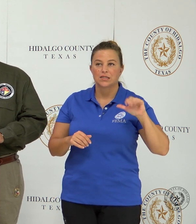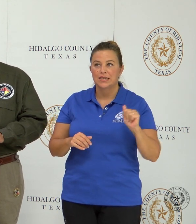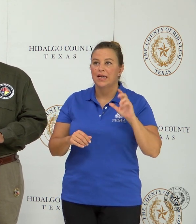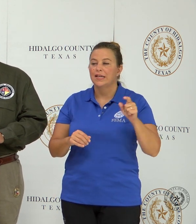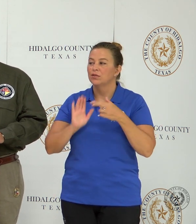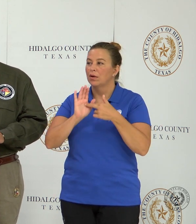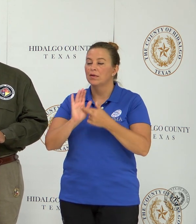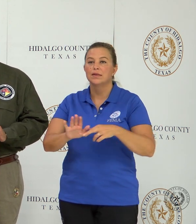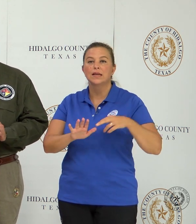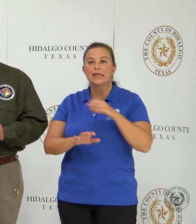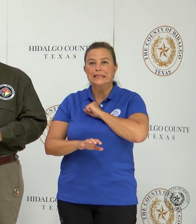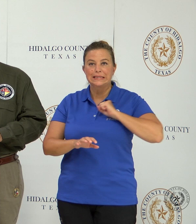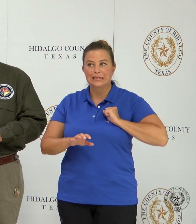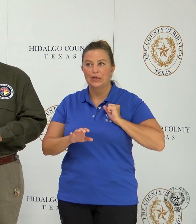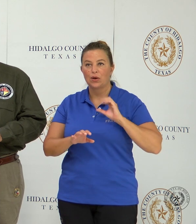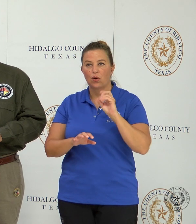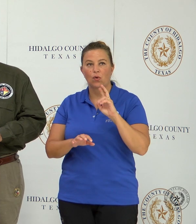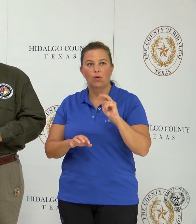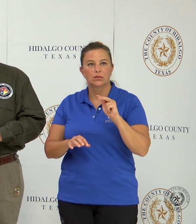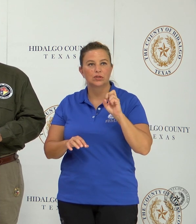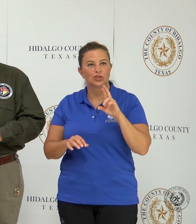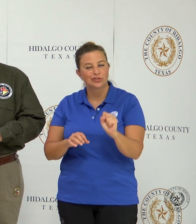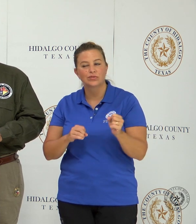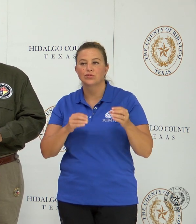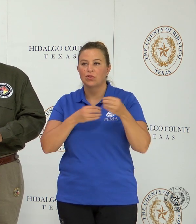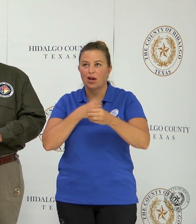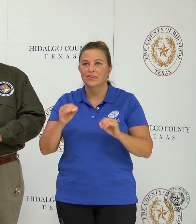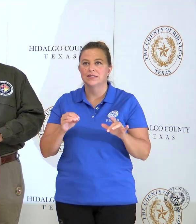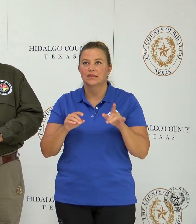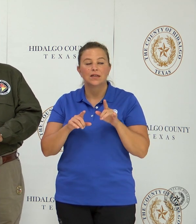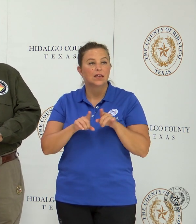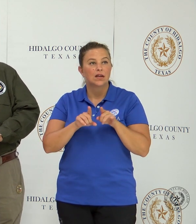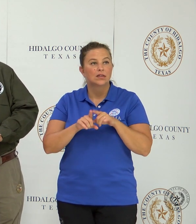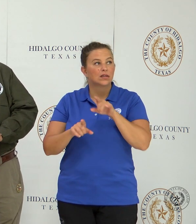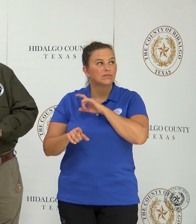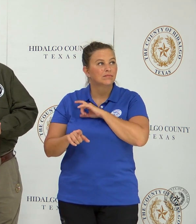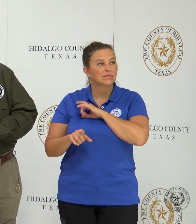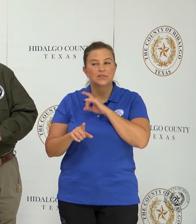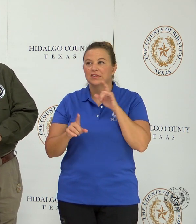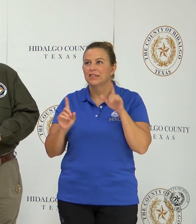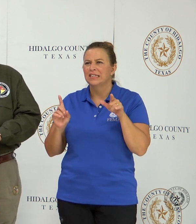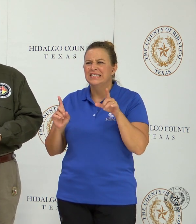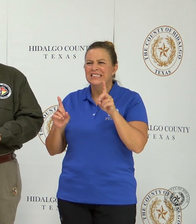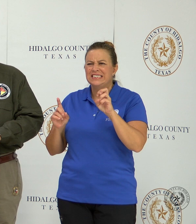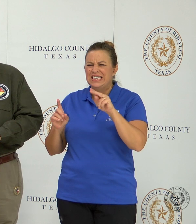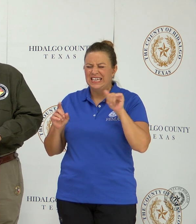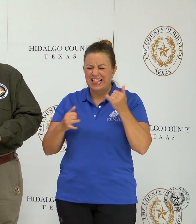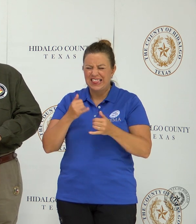Cornyn's office. And our Constable of Precinct 5, Danny. I'm sorry, Danny, if I chop it up.